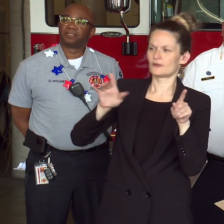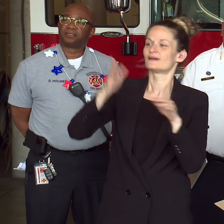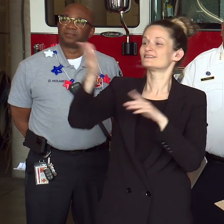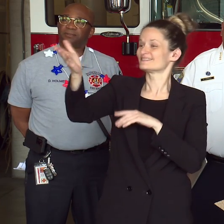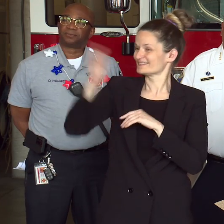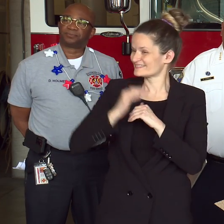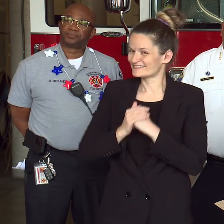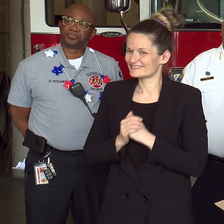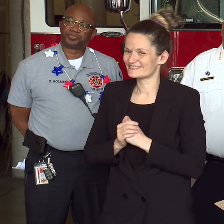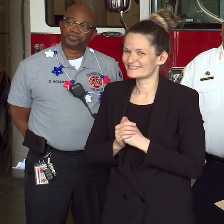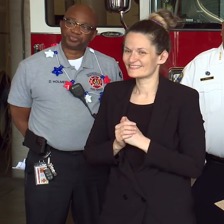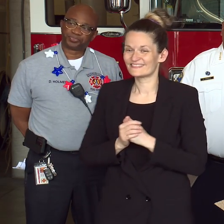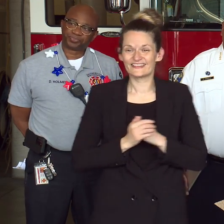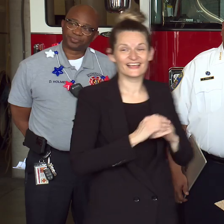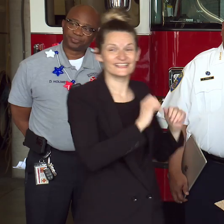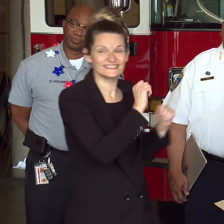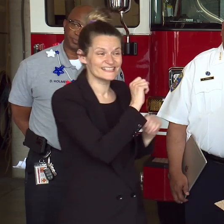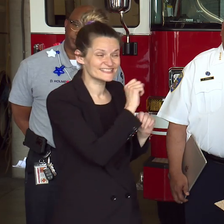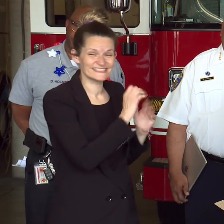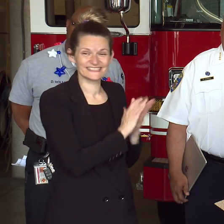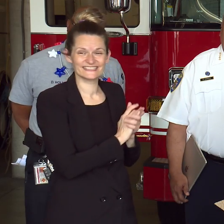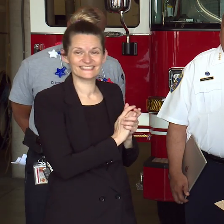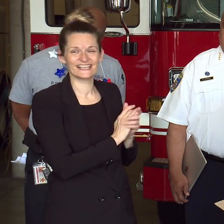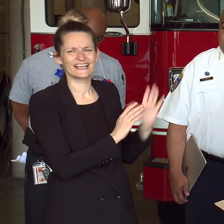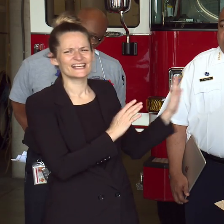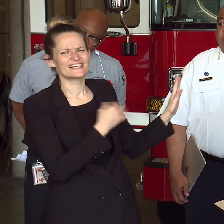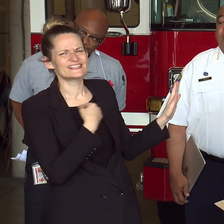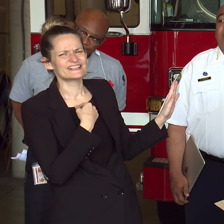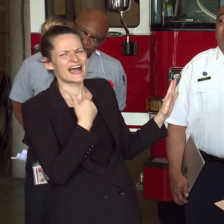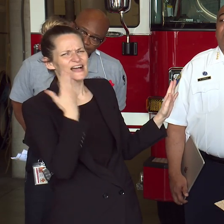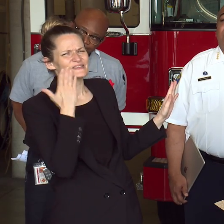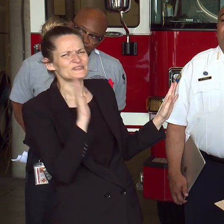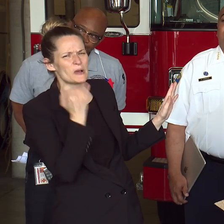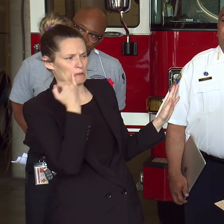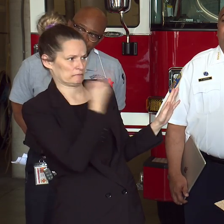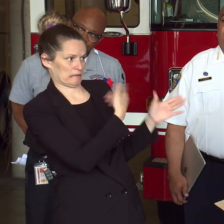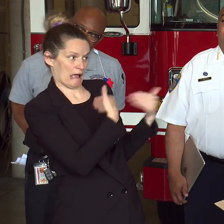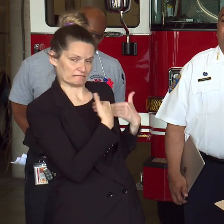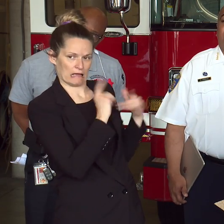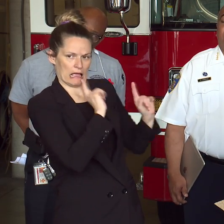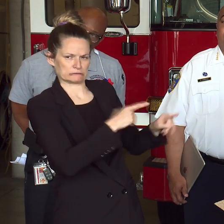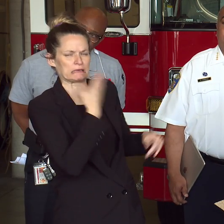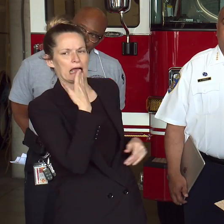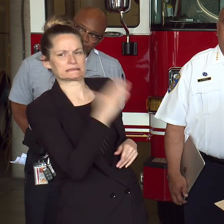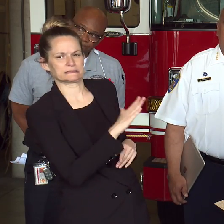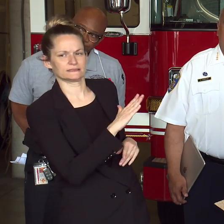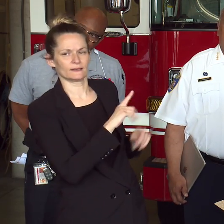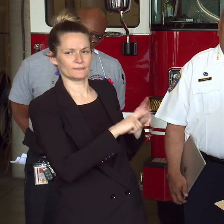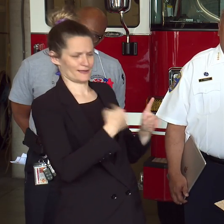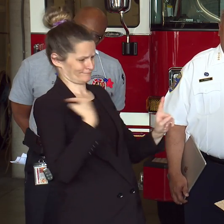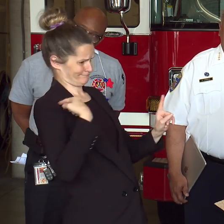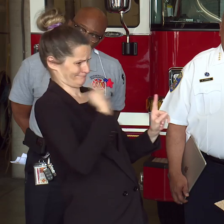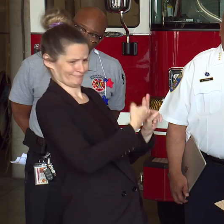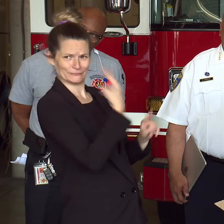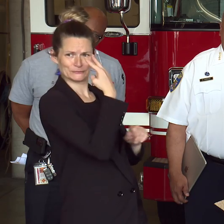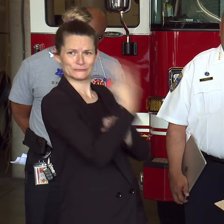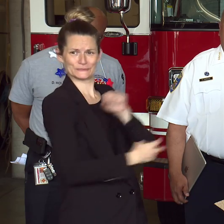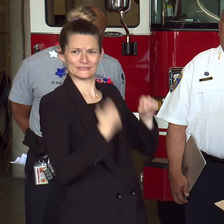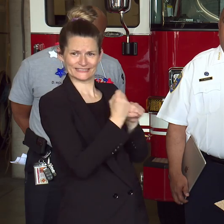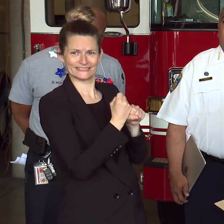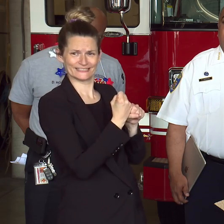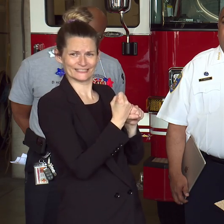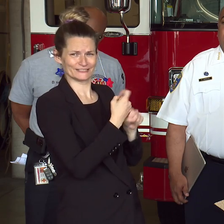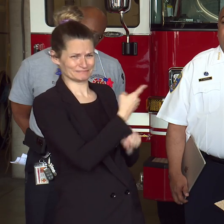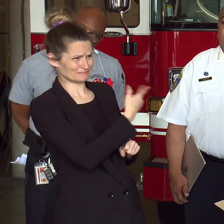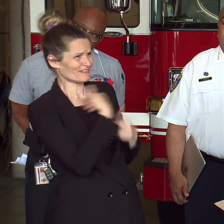Mic check? You good? Okay, Mr. Mayor, I don't know if you will have the answer to this, but after two years away, do you guys have any indication